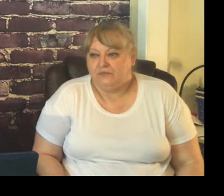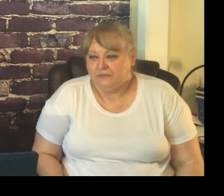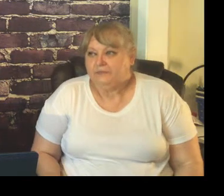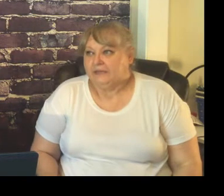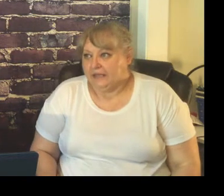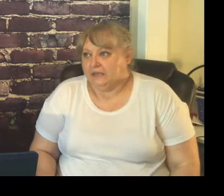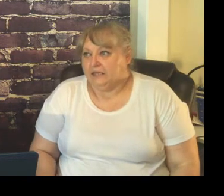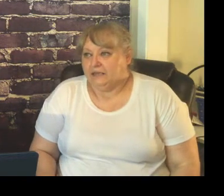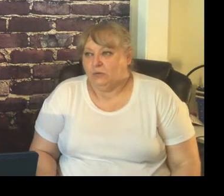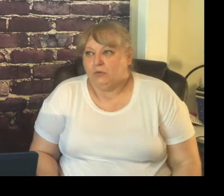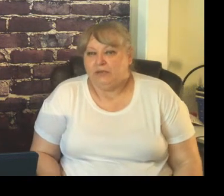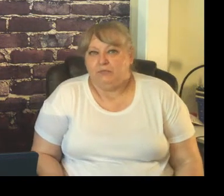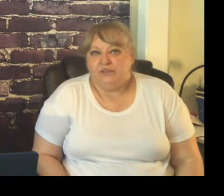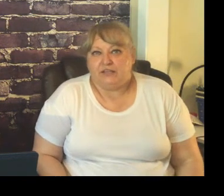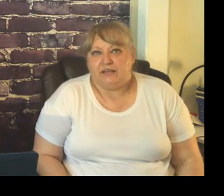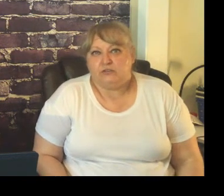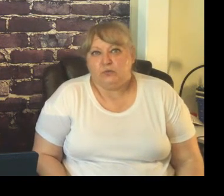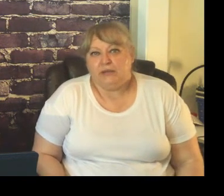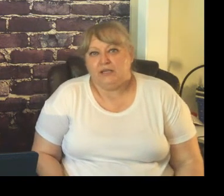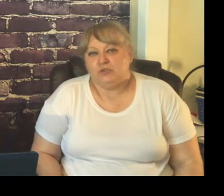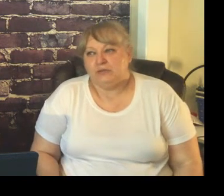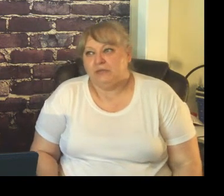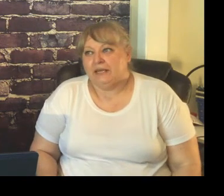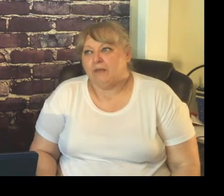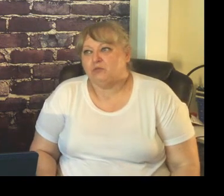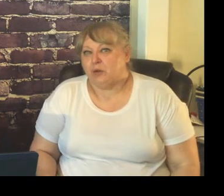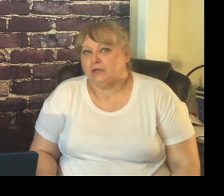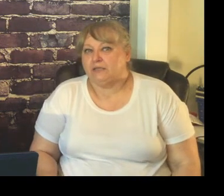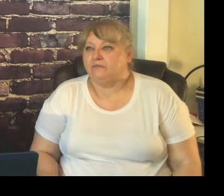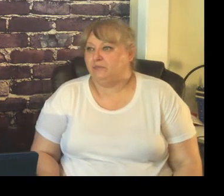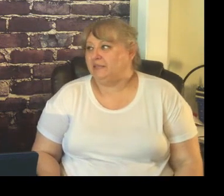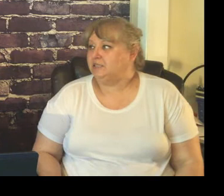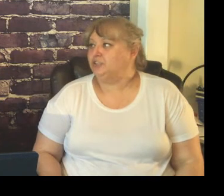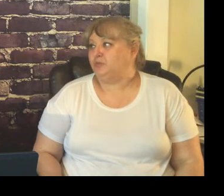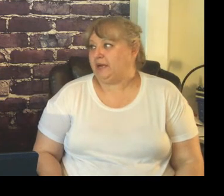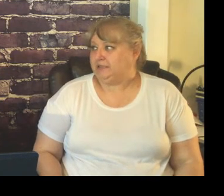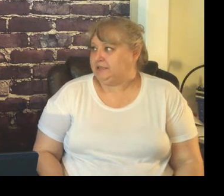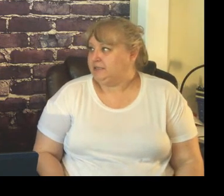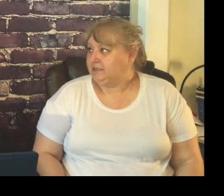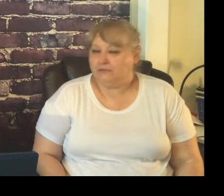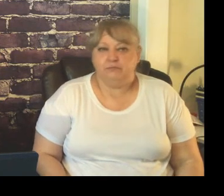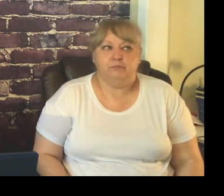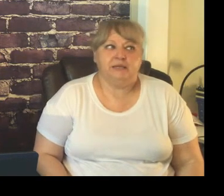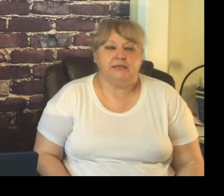yeah it will be the classroom management becomes part of the best teachers practices because